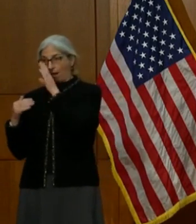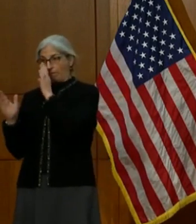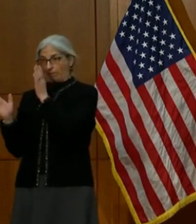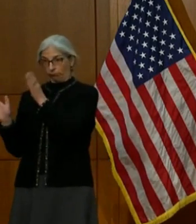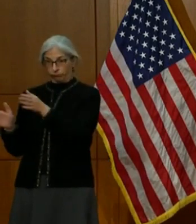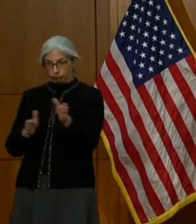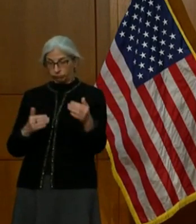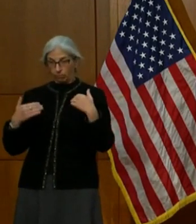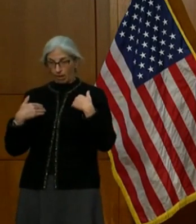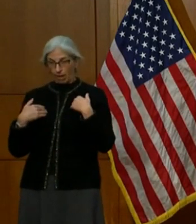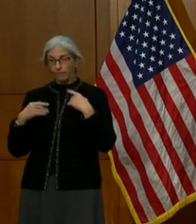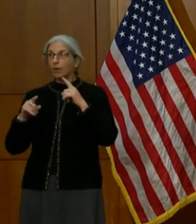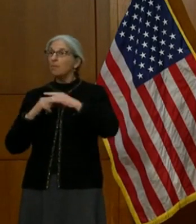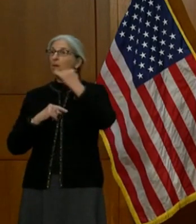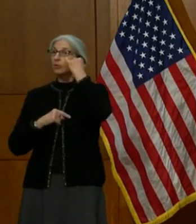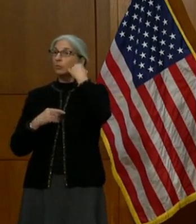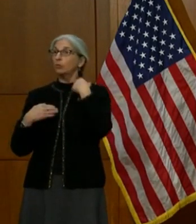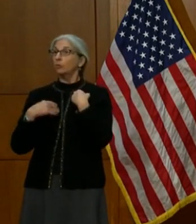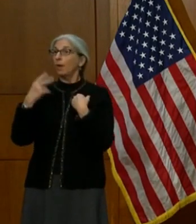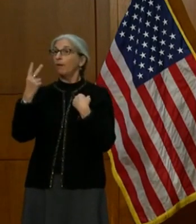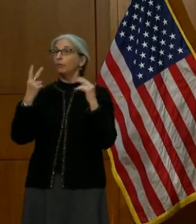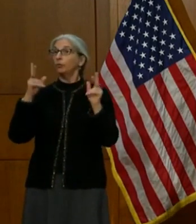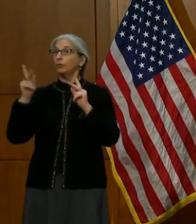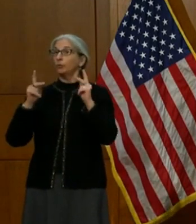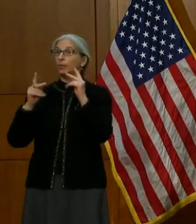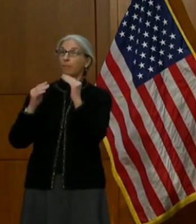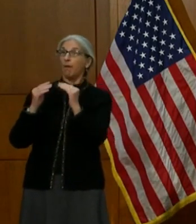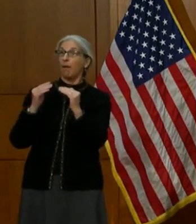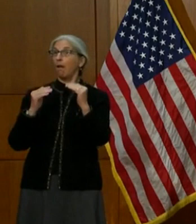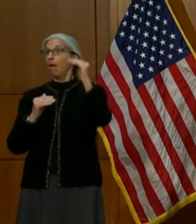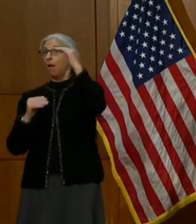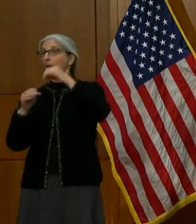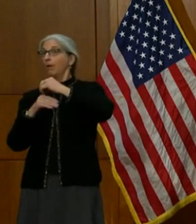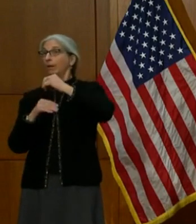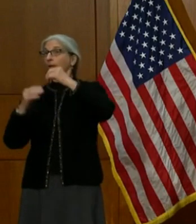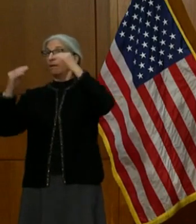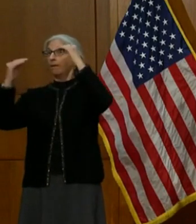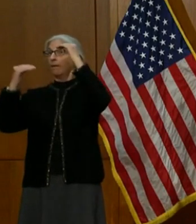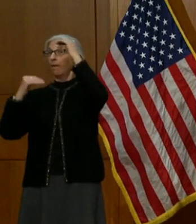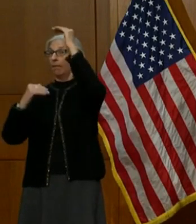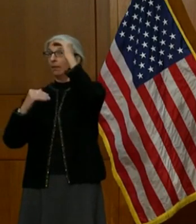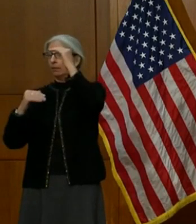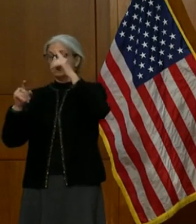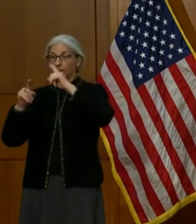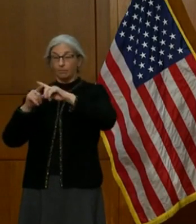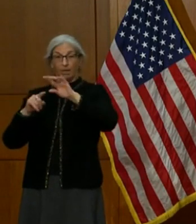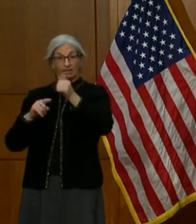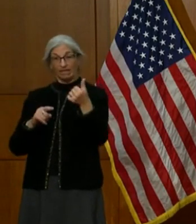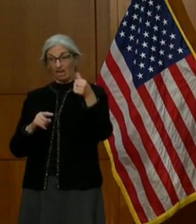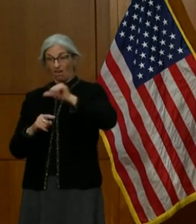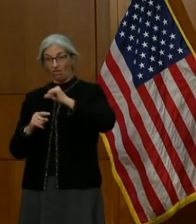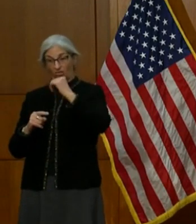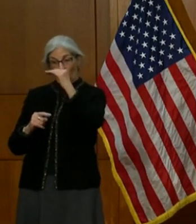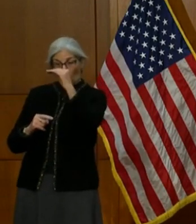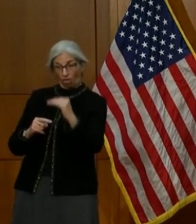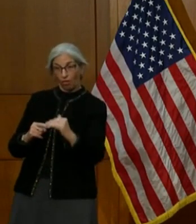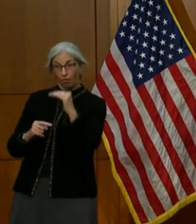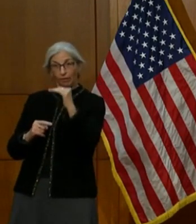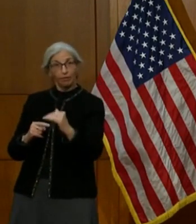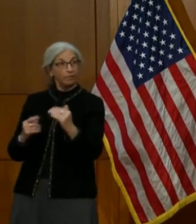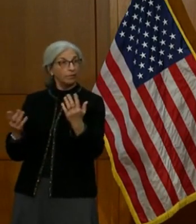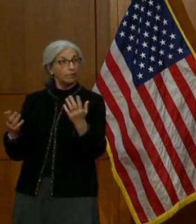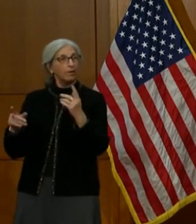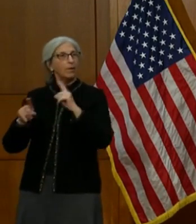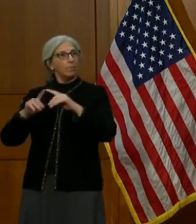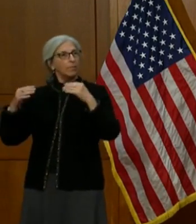people who are higher up in the list and there's ten others who are down the list a little bit and you have